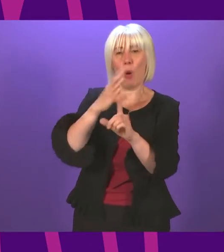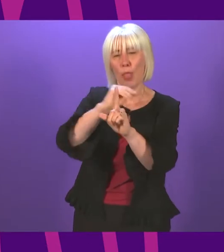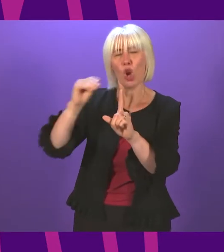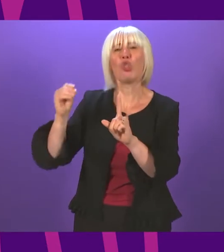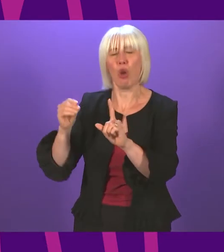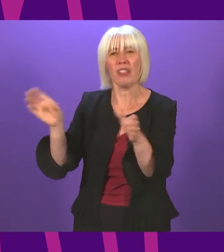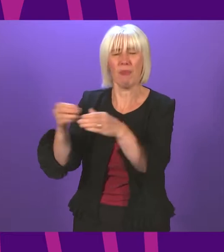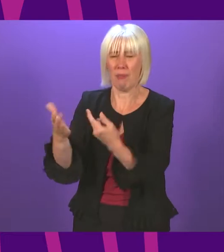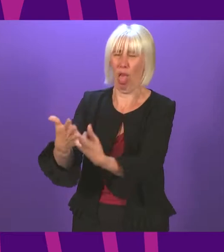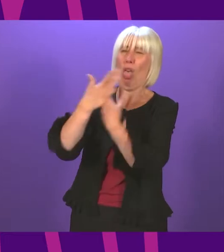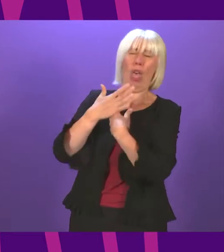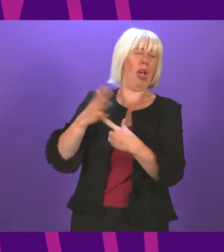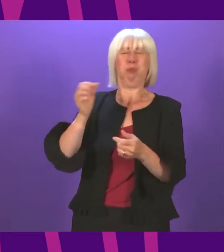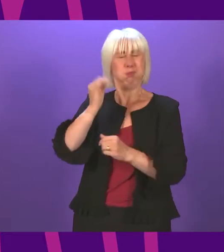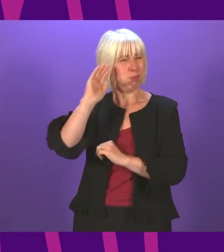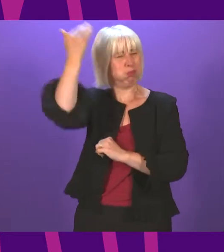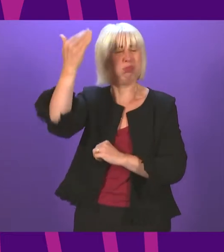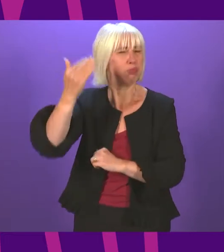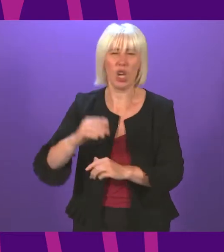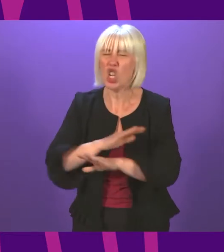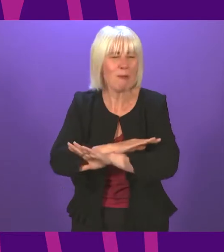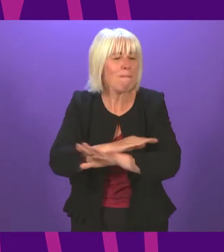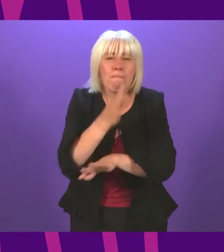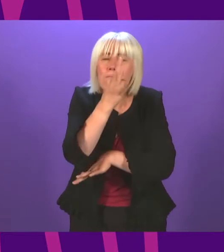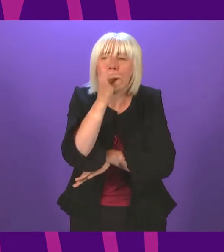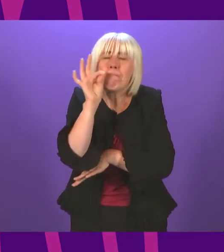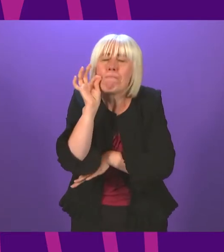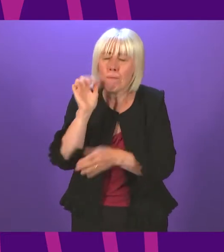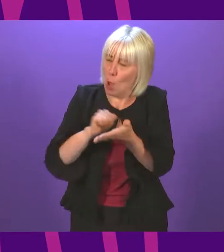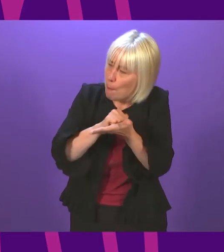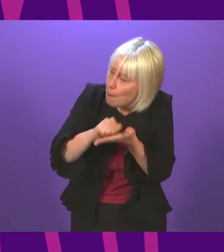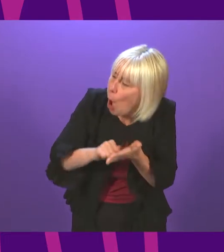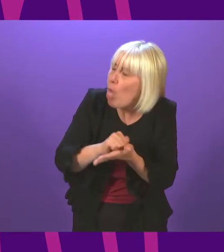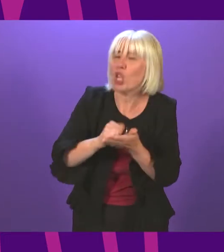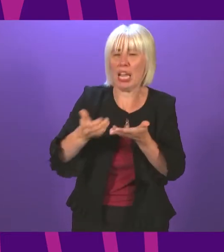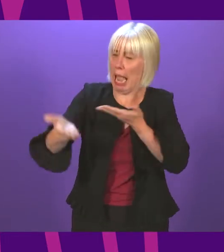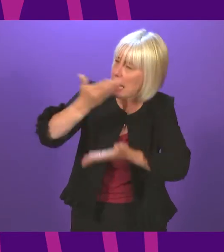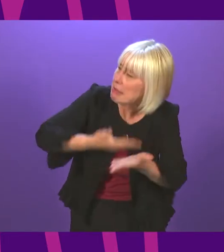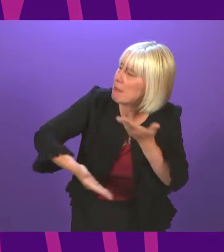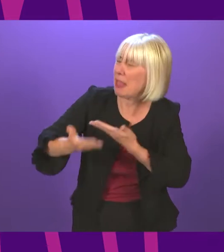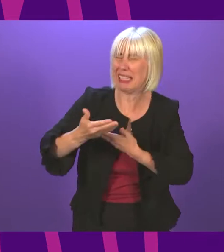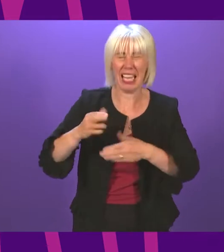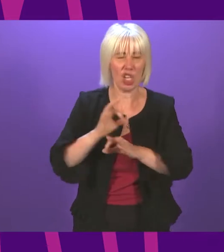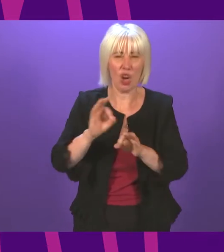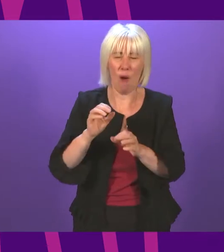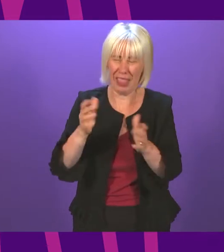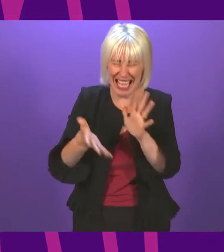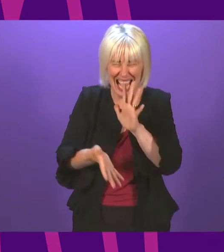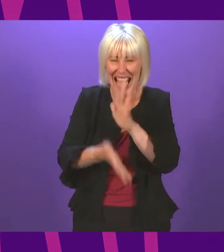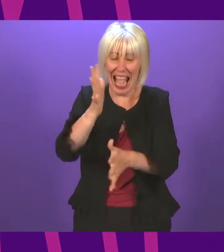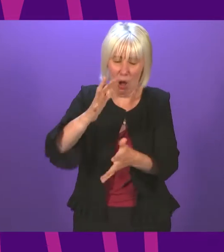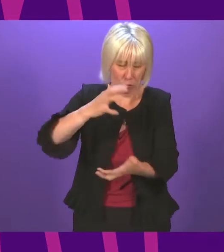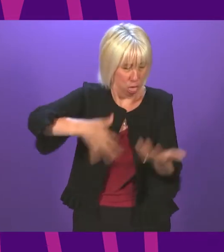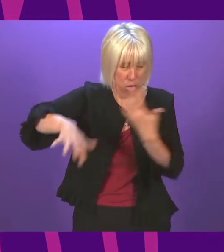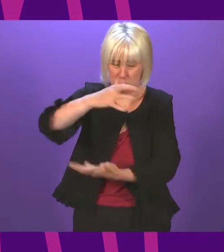has been not a word of apology or explanation for the chaos that is now